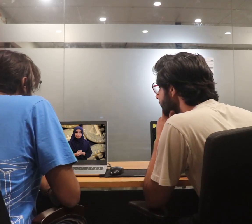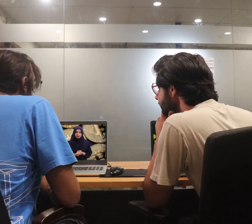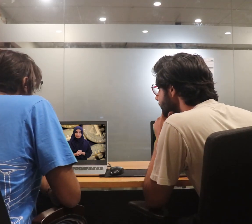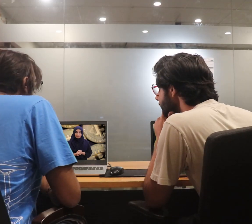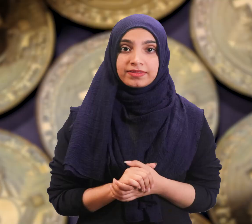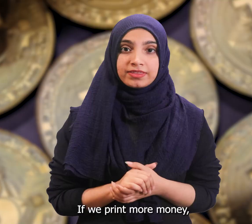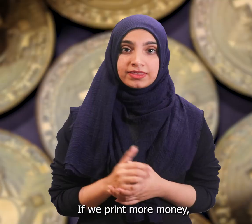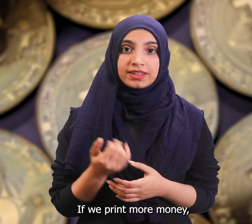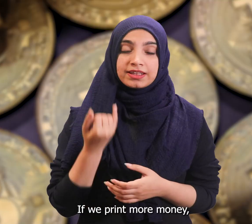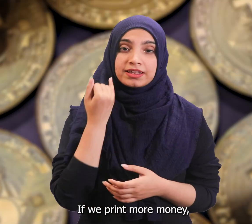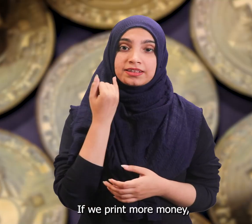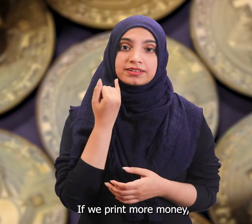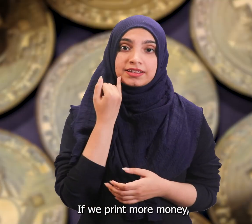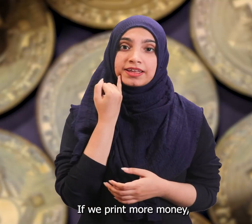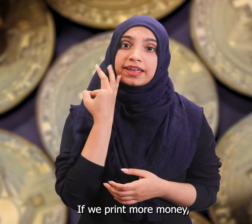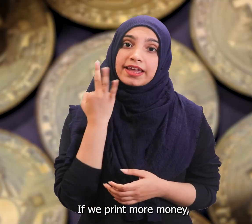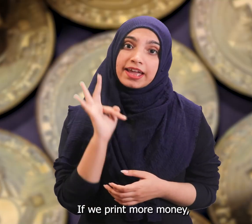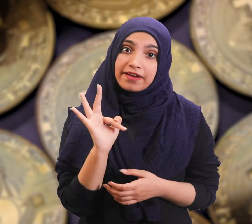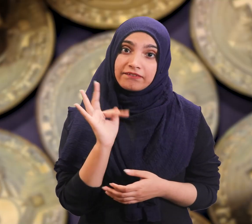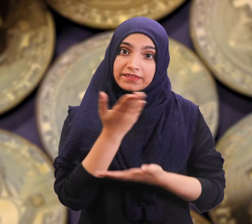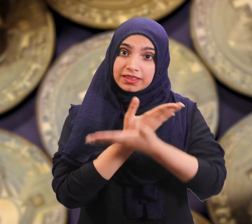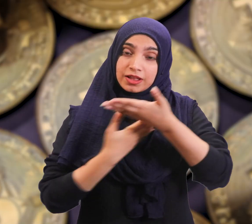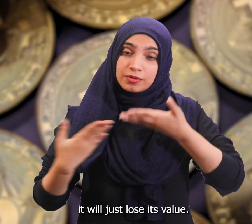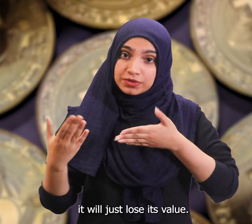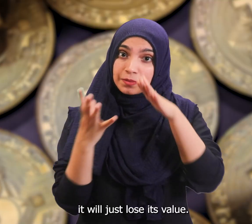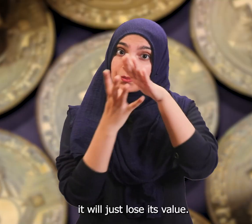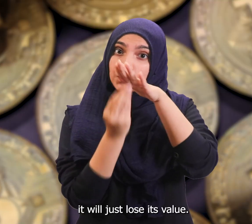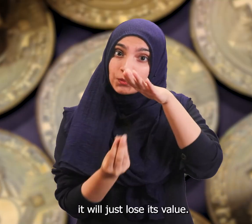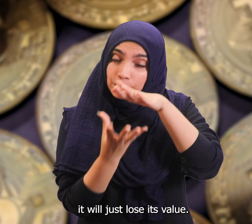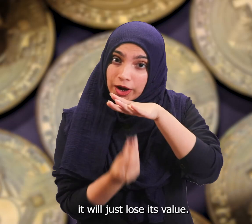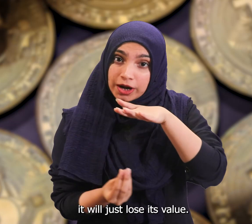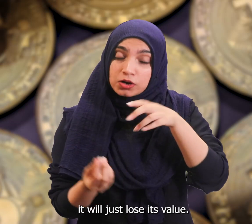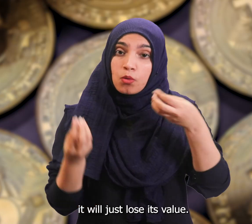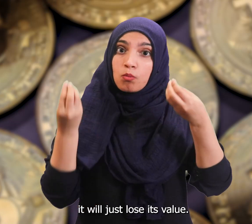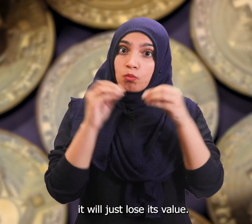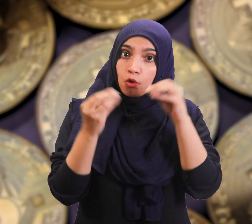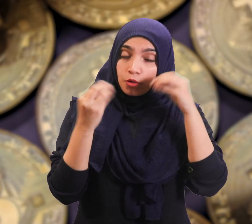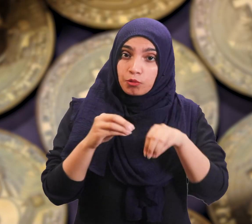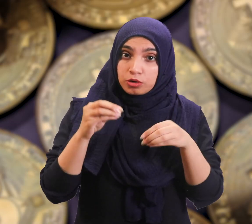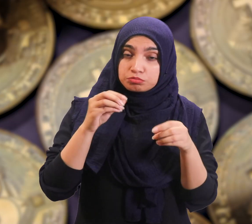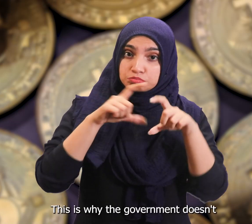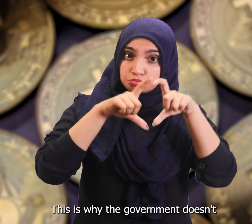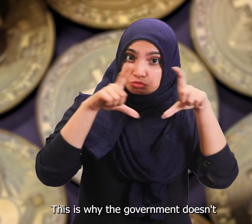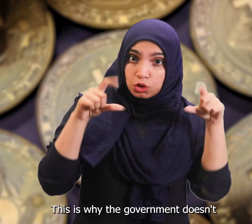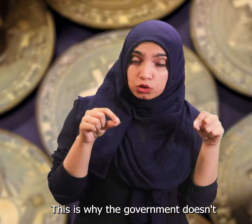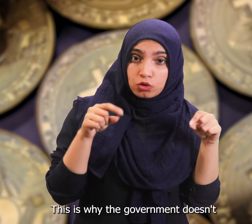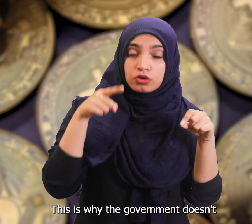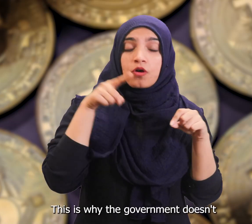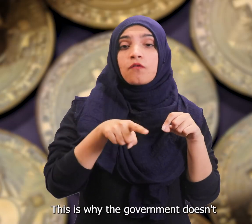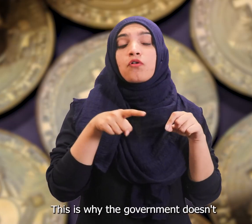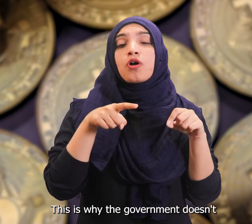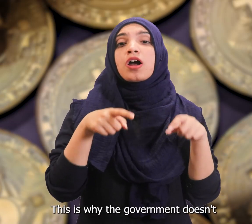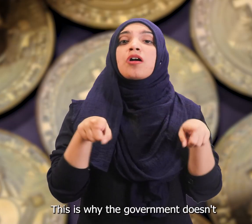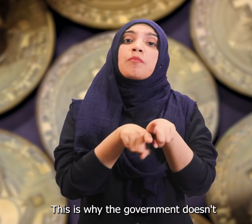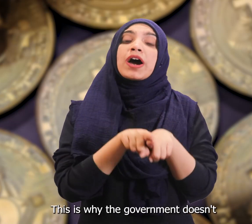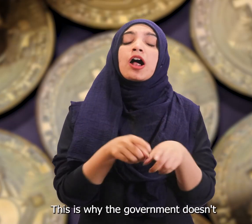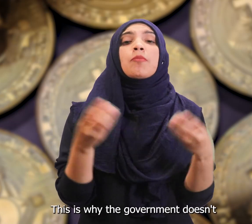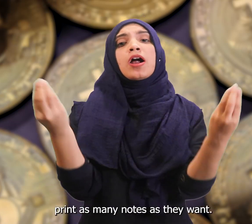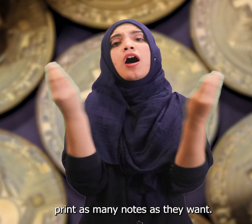If we print more money, it will just lose its value. This is why the government doesn't print